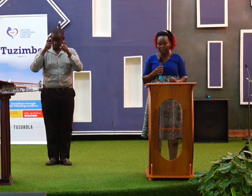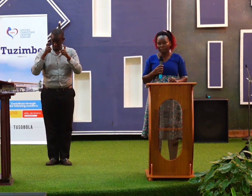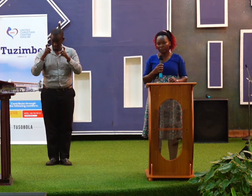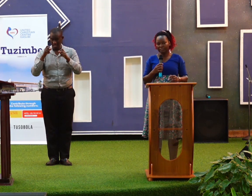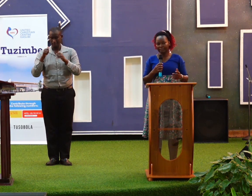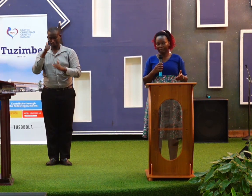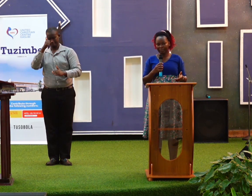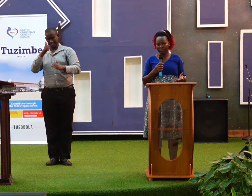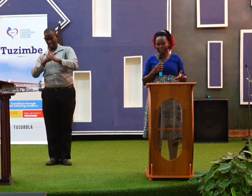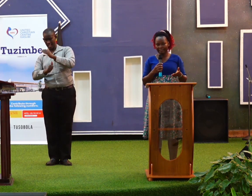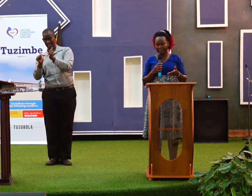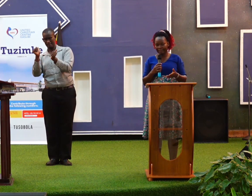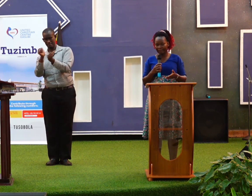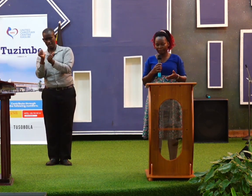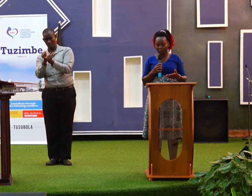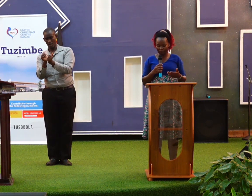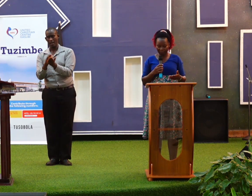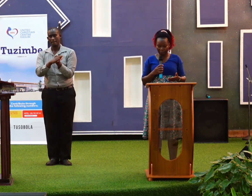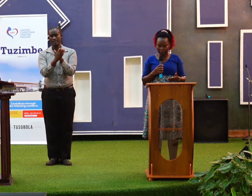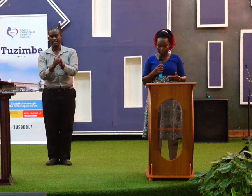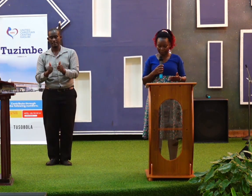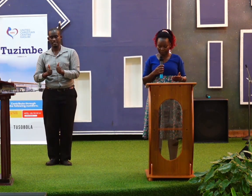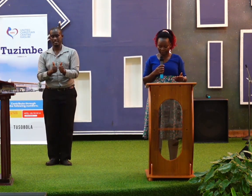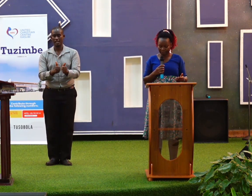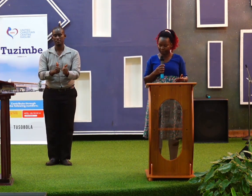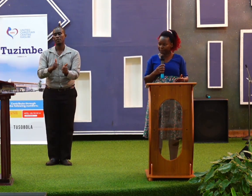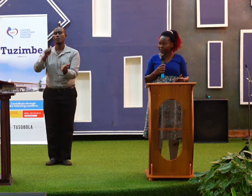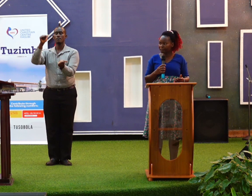So Timothy was a disciple of Paul.